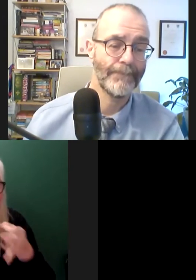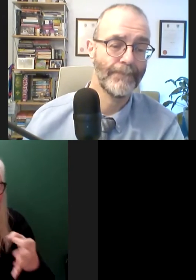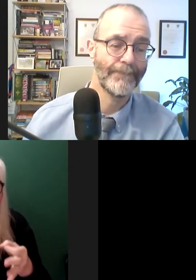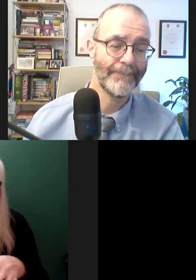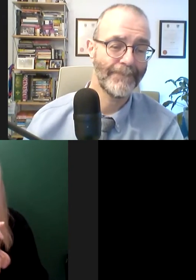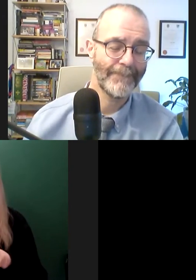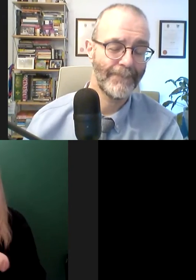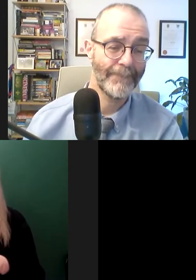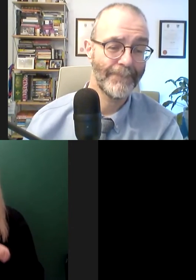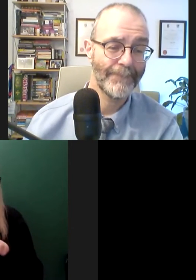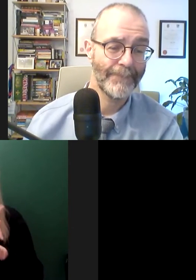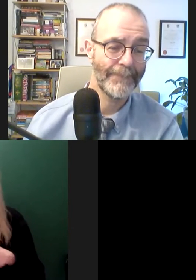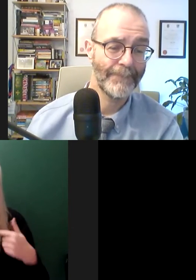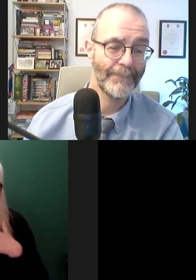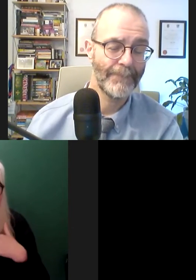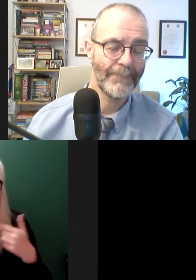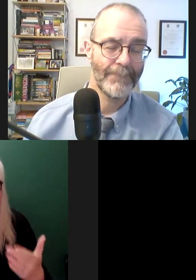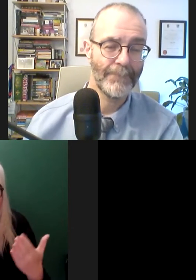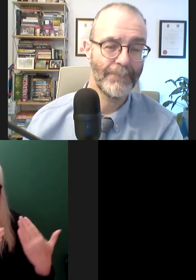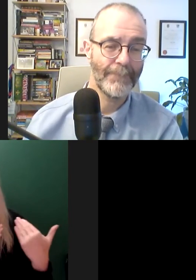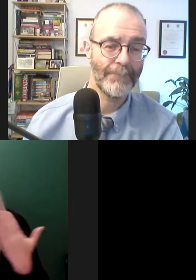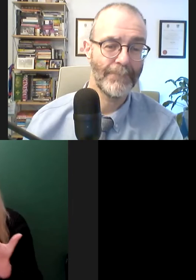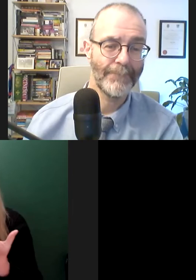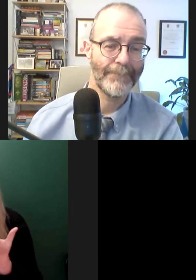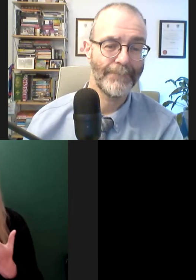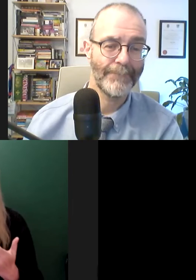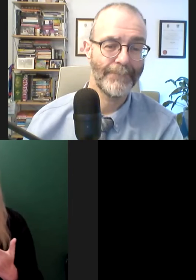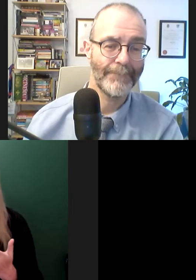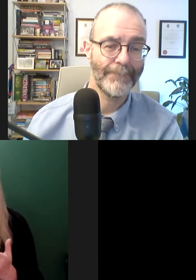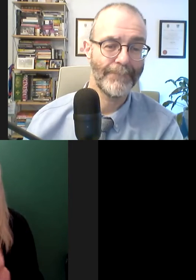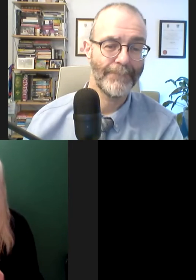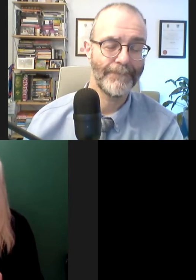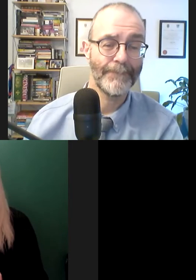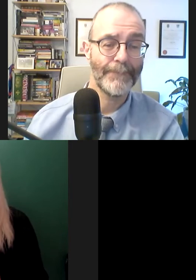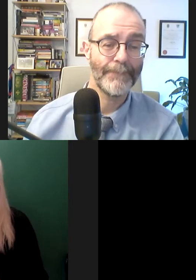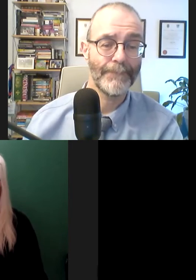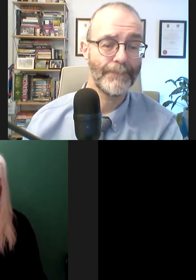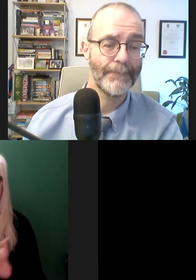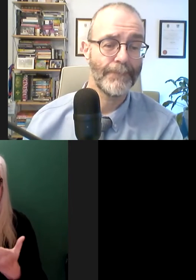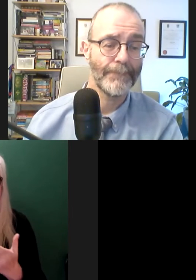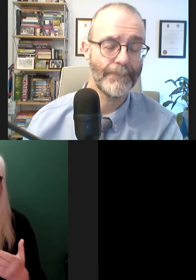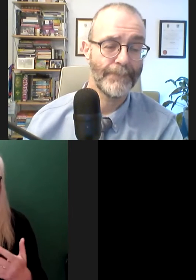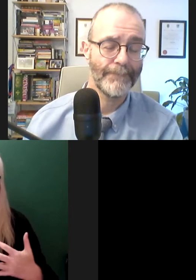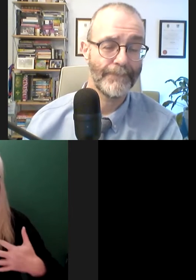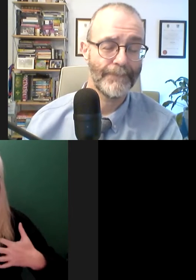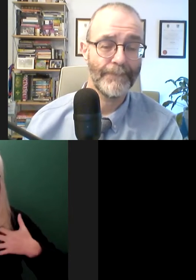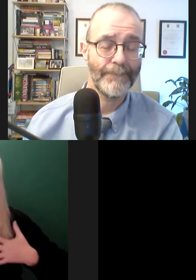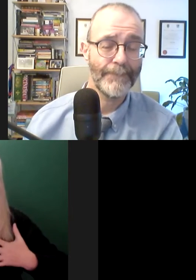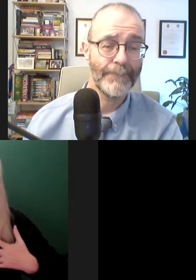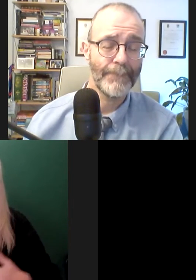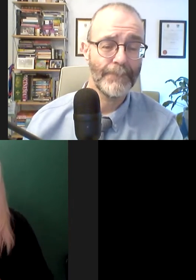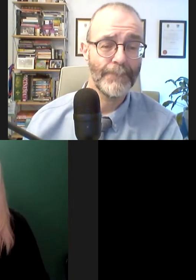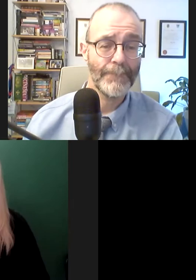me, let's start to hear something about our guest today. Well, we have a very exciting guest, and because,